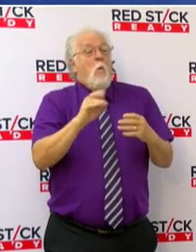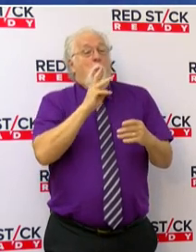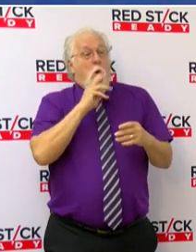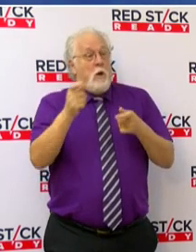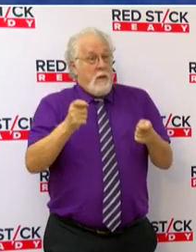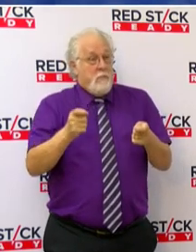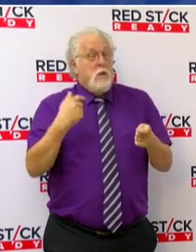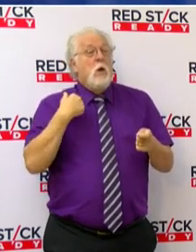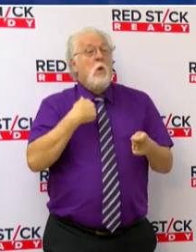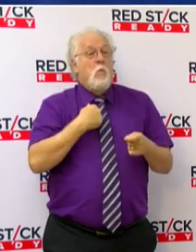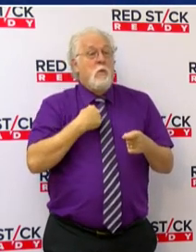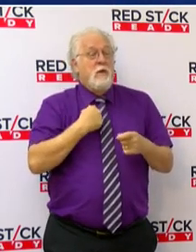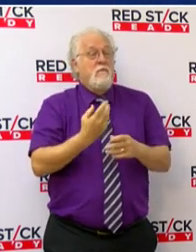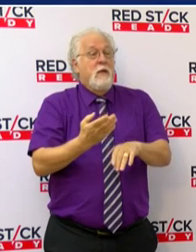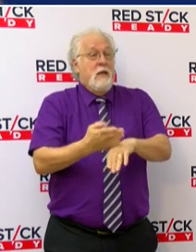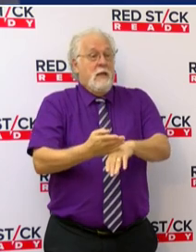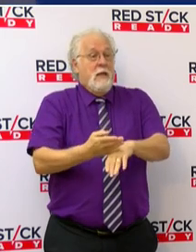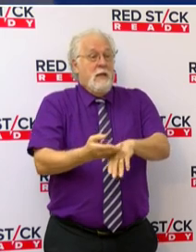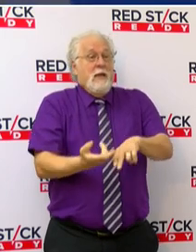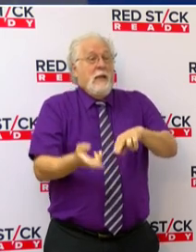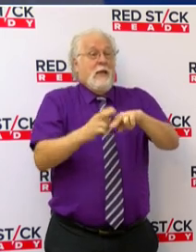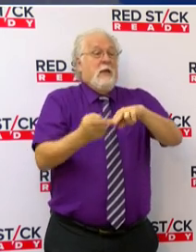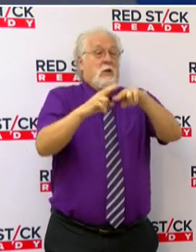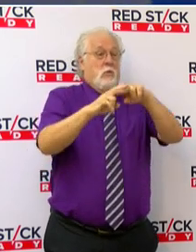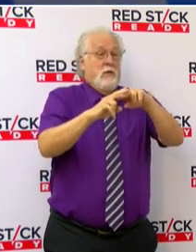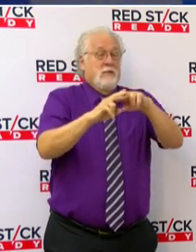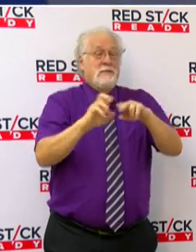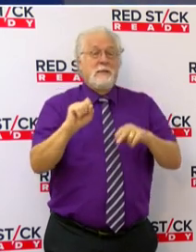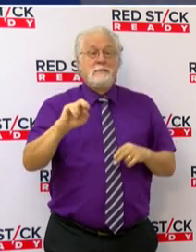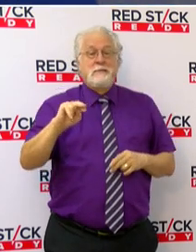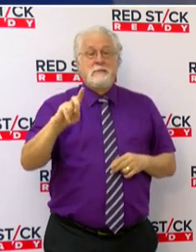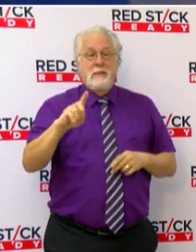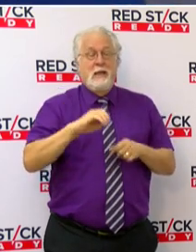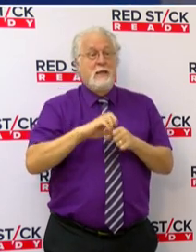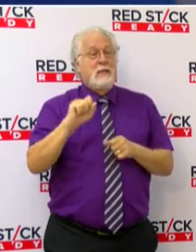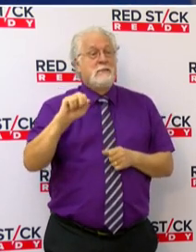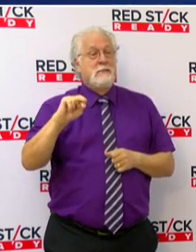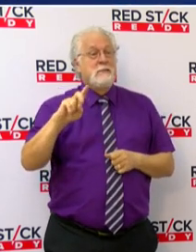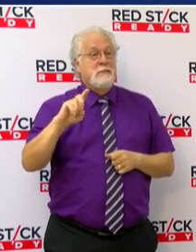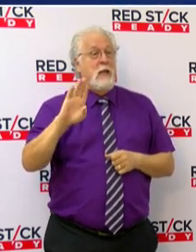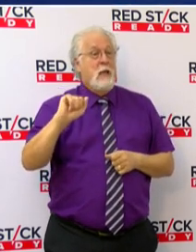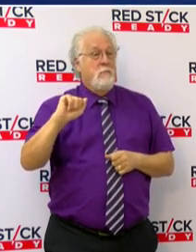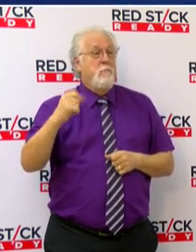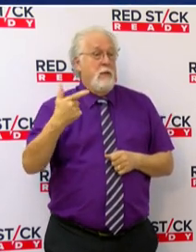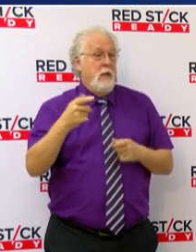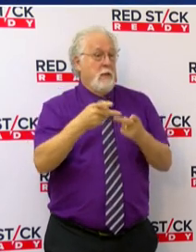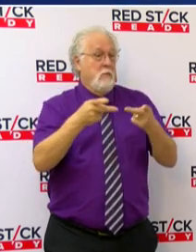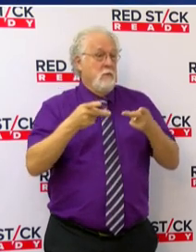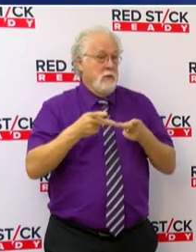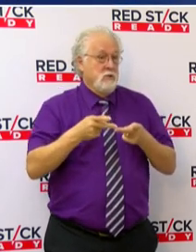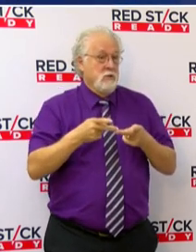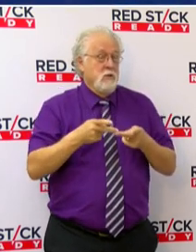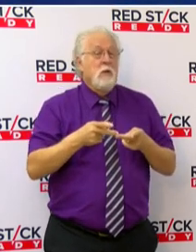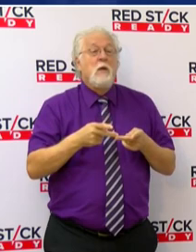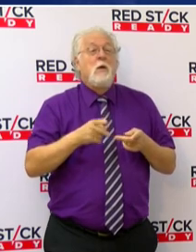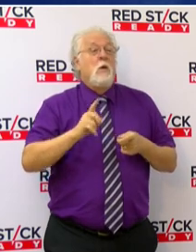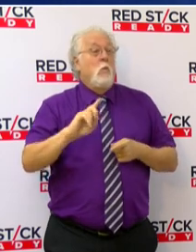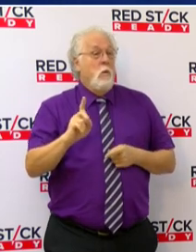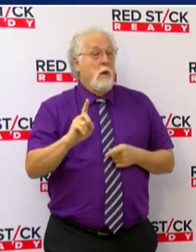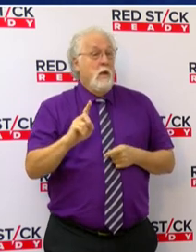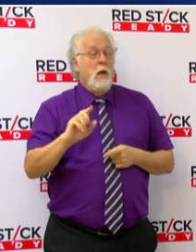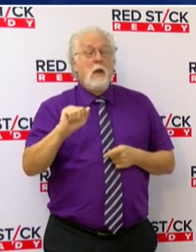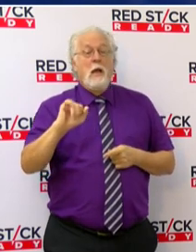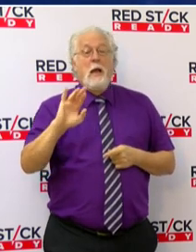work, we have increased the supply of sand at our sandbag locations throughout the parish. They're located at